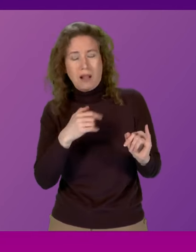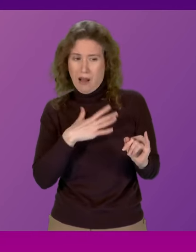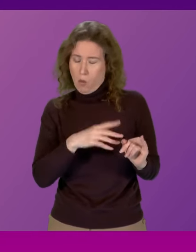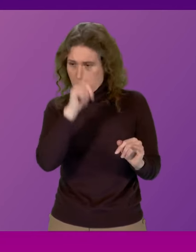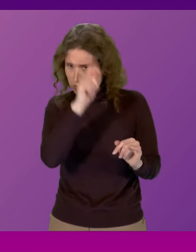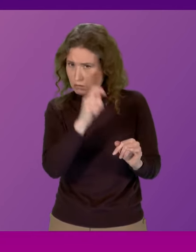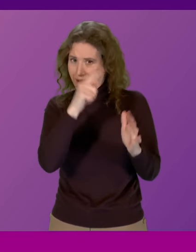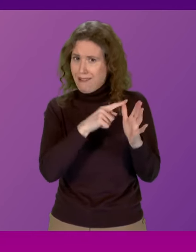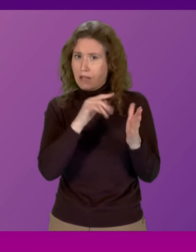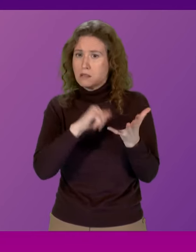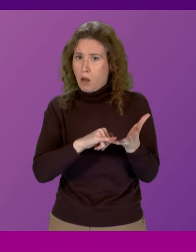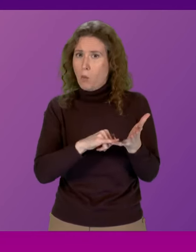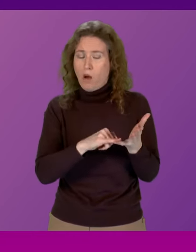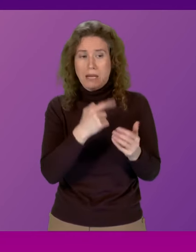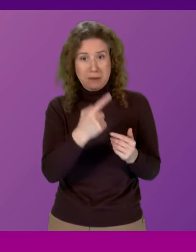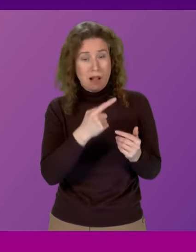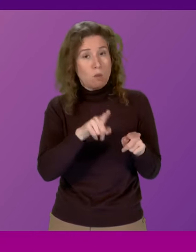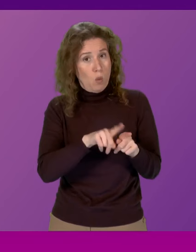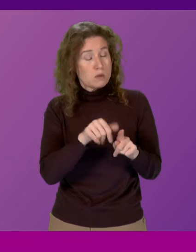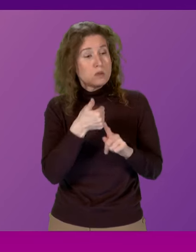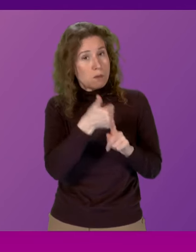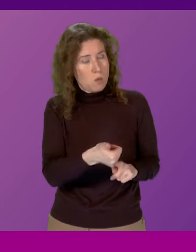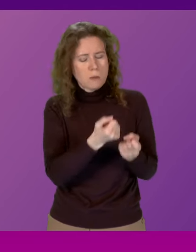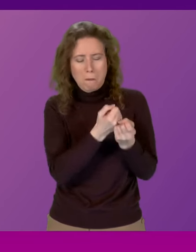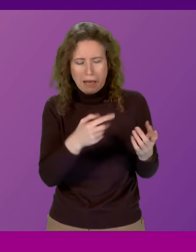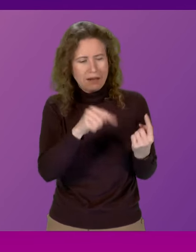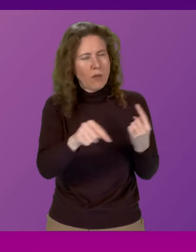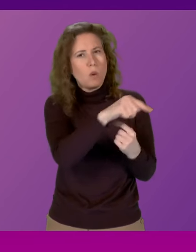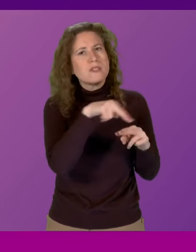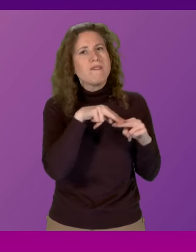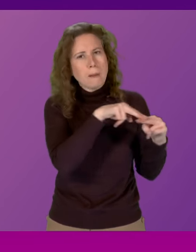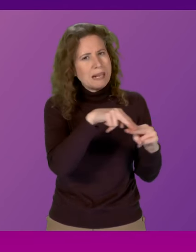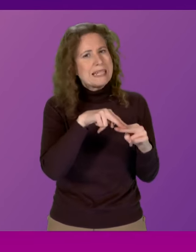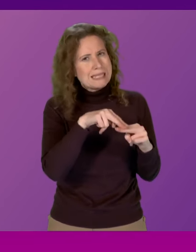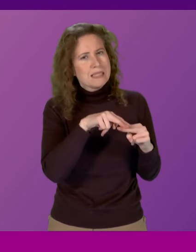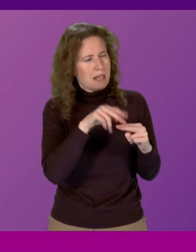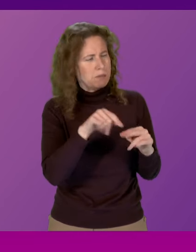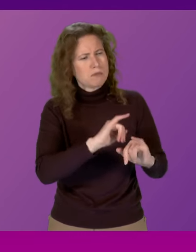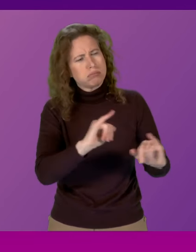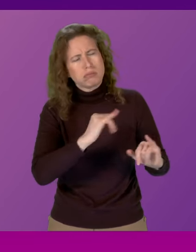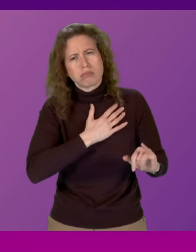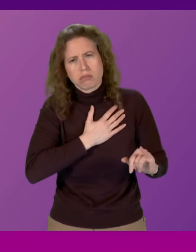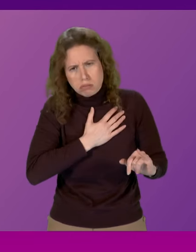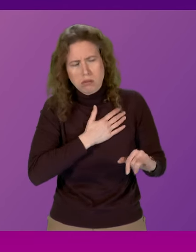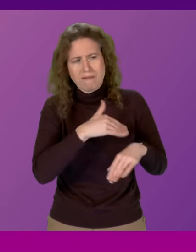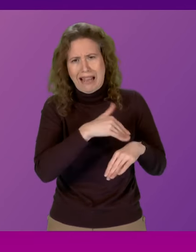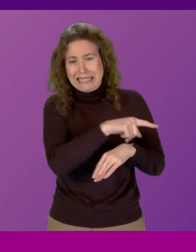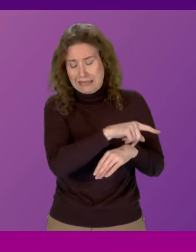pay credit to Anna Sarwar, who has provided, I know, support to many of those families who have been so tragically impacted and